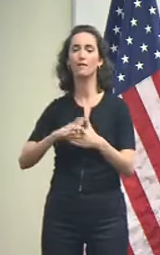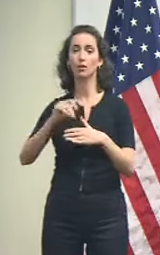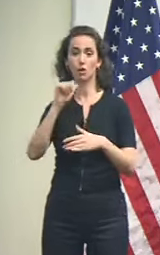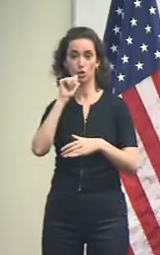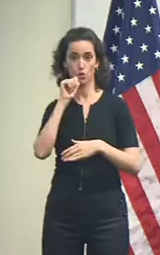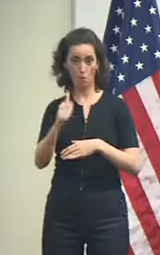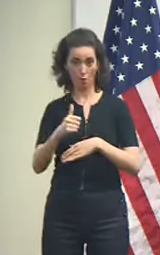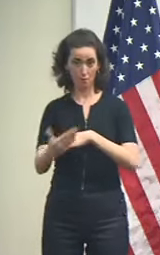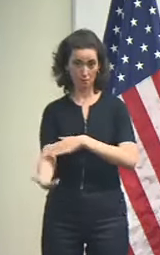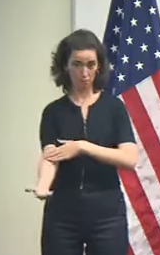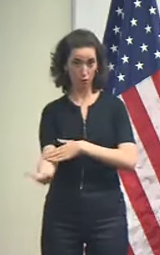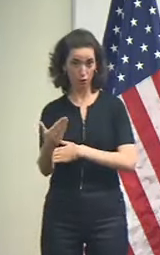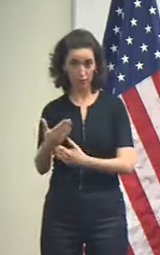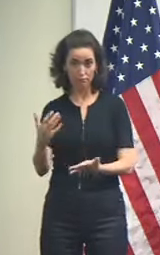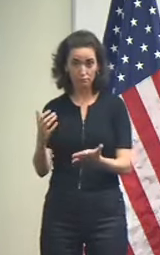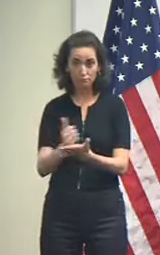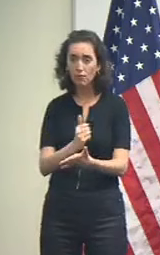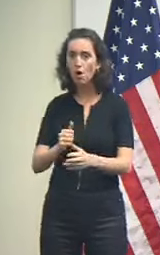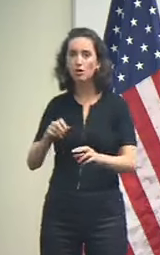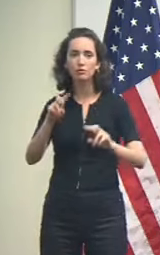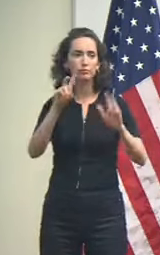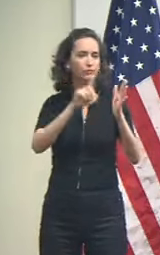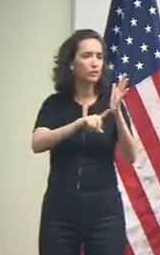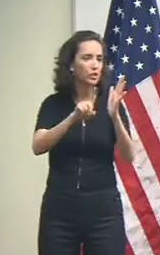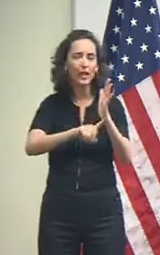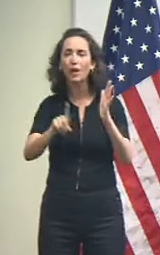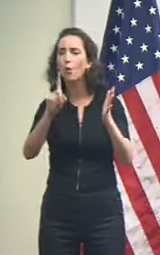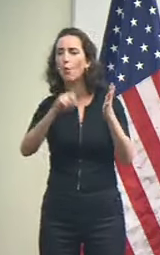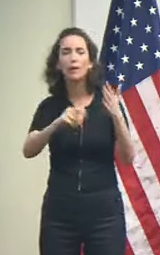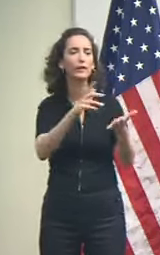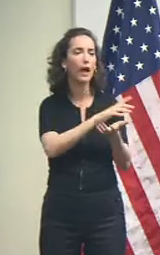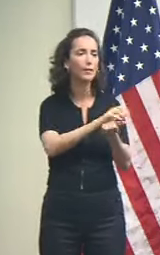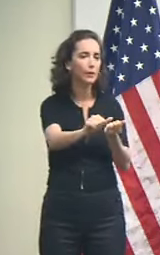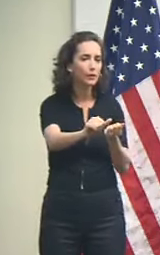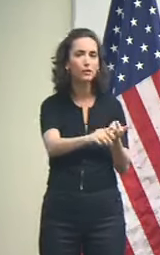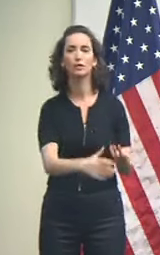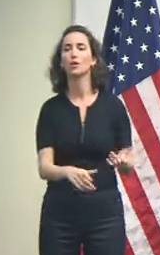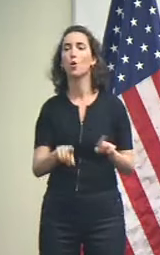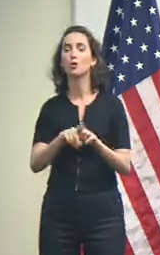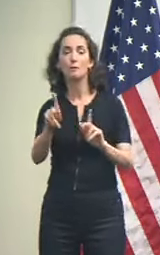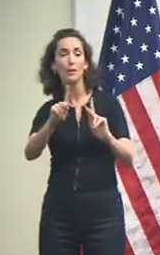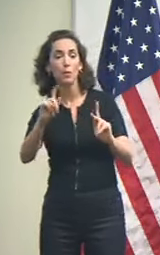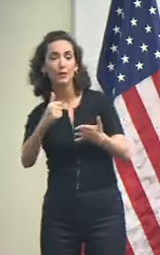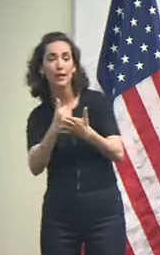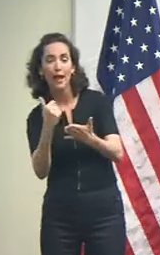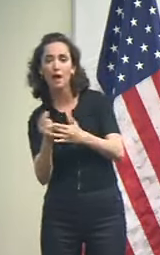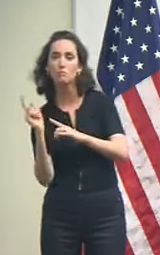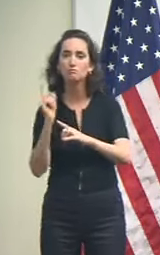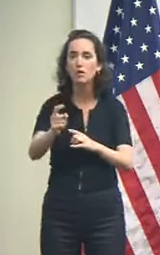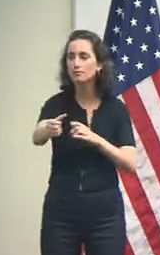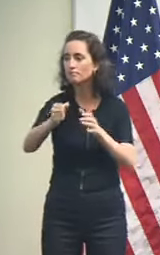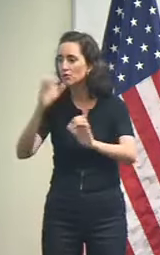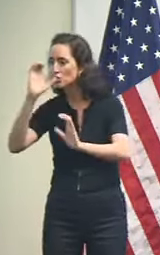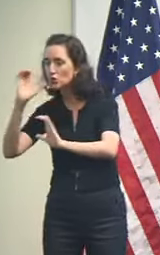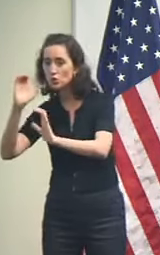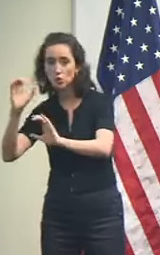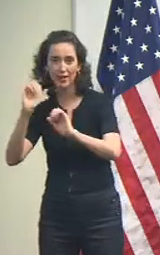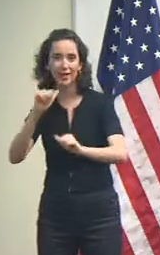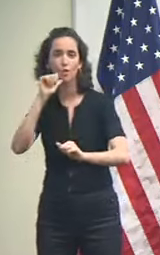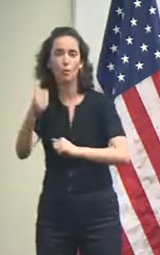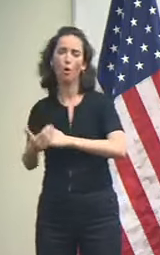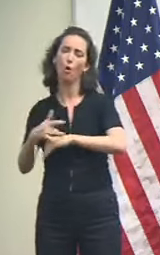damage assessments, but also any necessary search and rescue can be commenced early tomorrow,